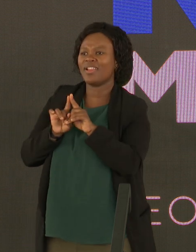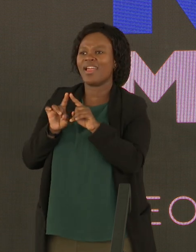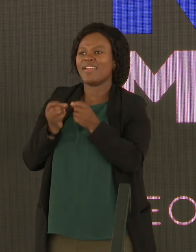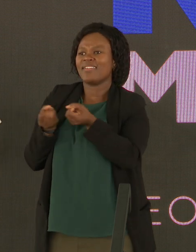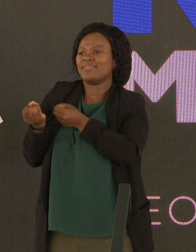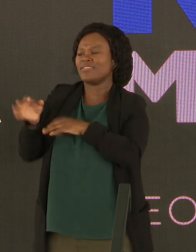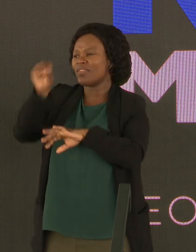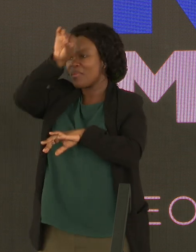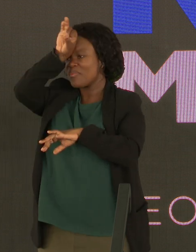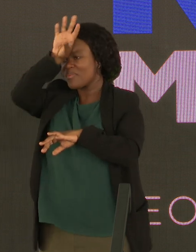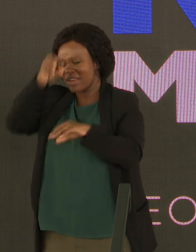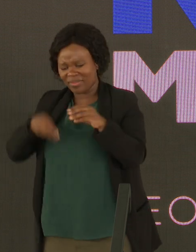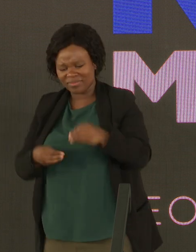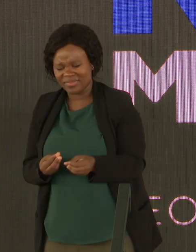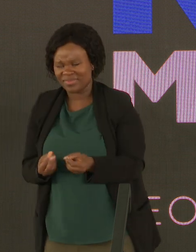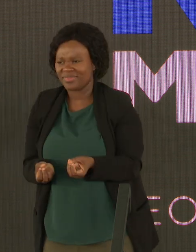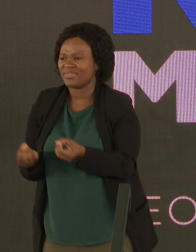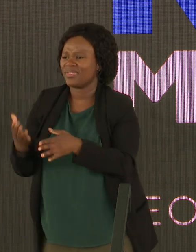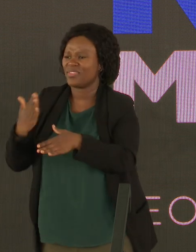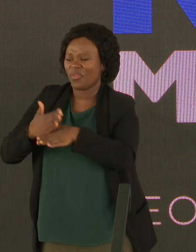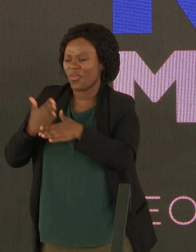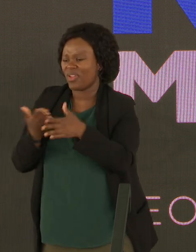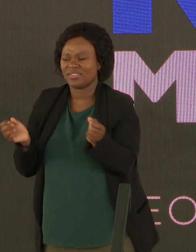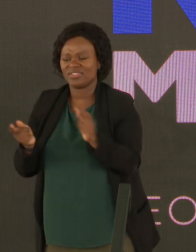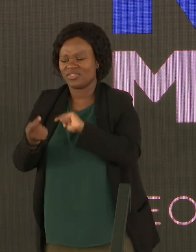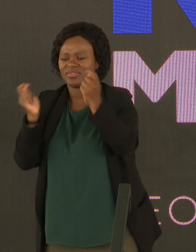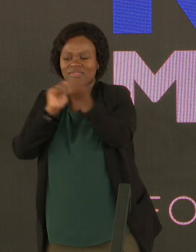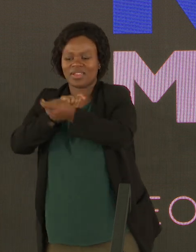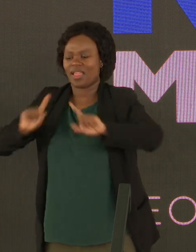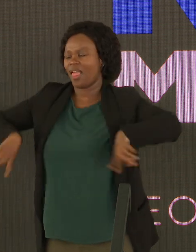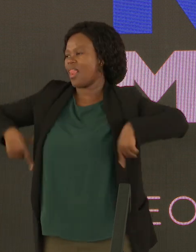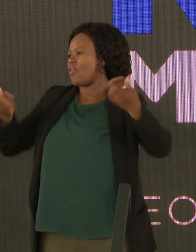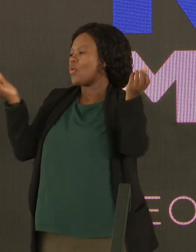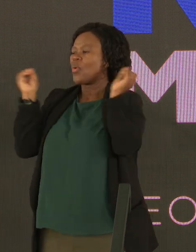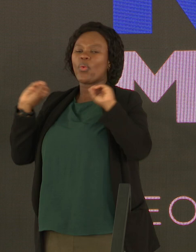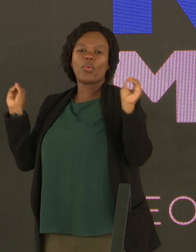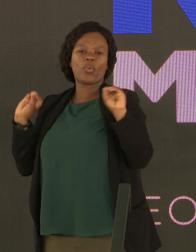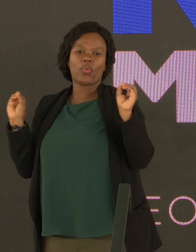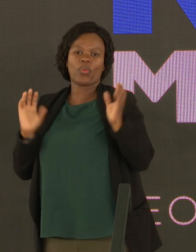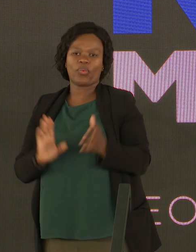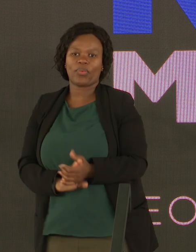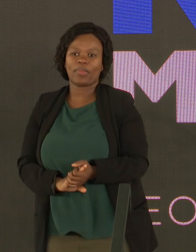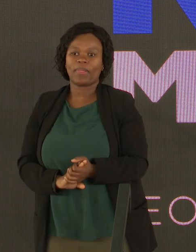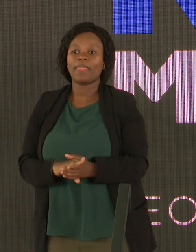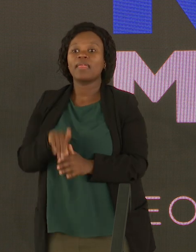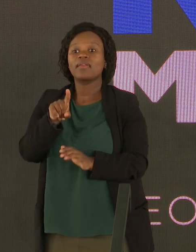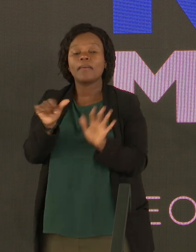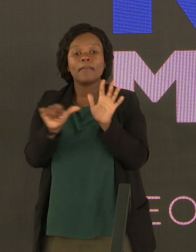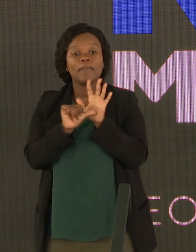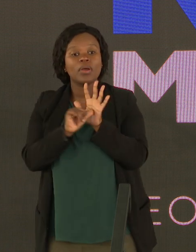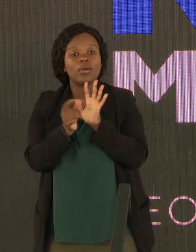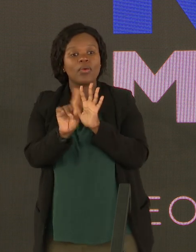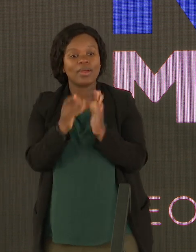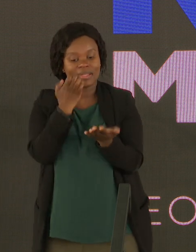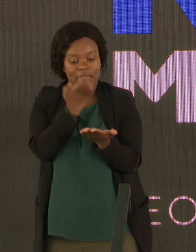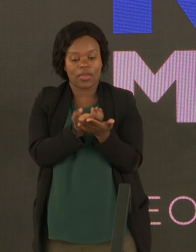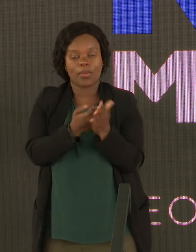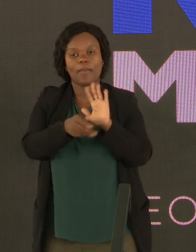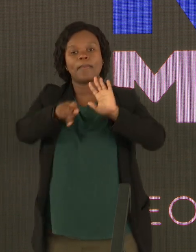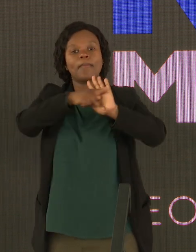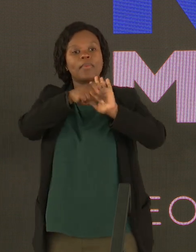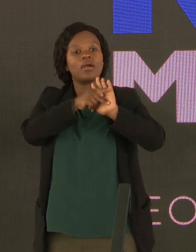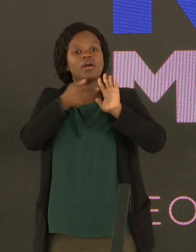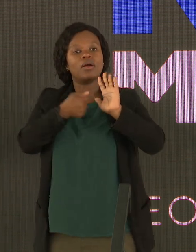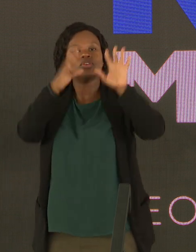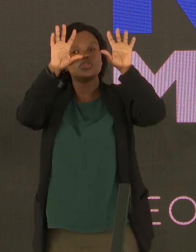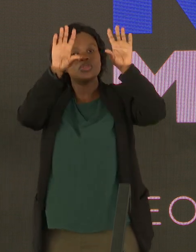underground and other jobs that don't really change people's lives materially. And so it's important for economic policy to